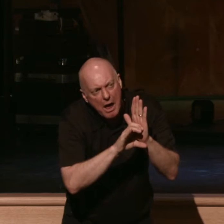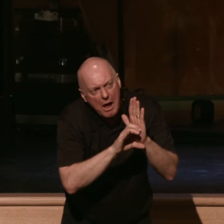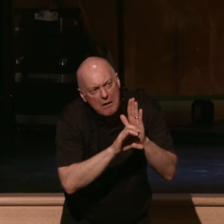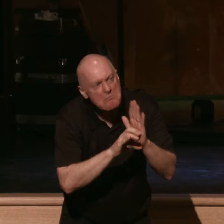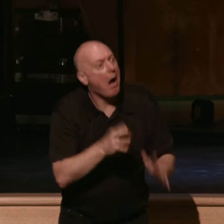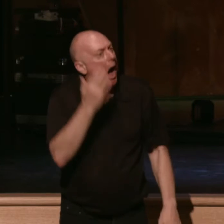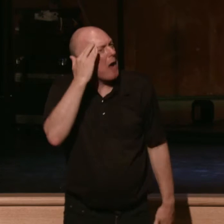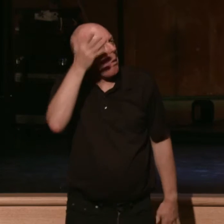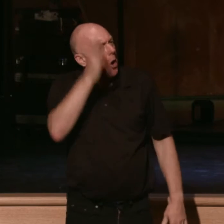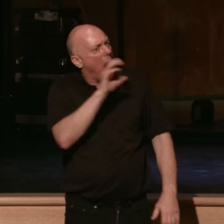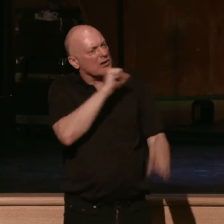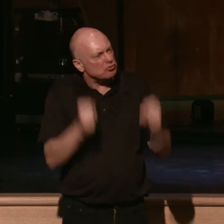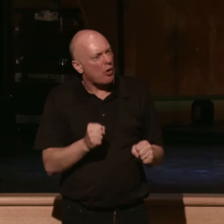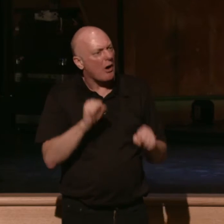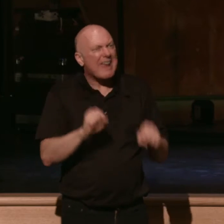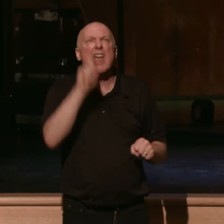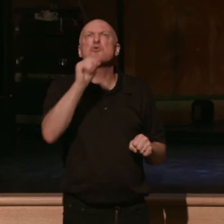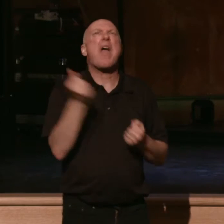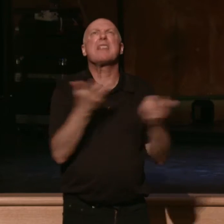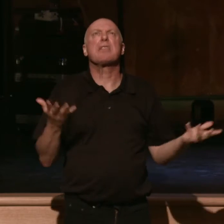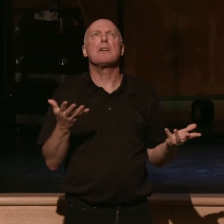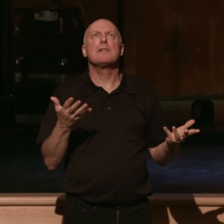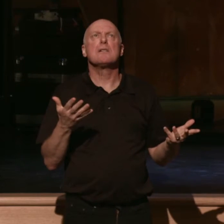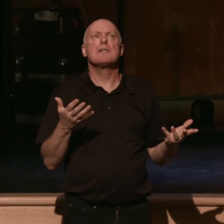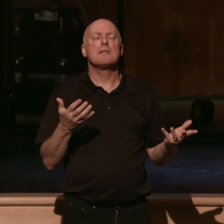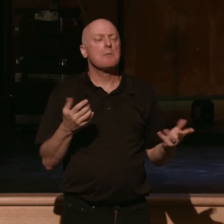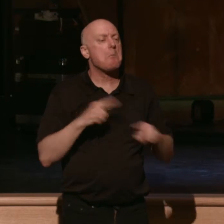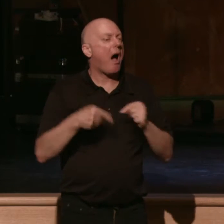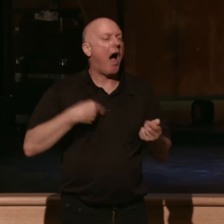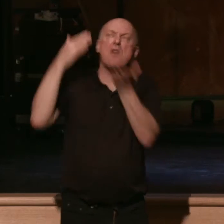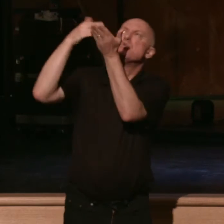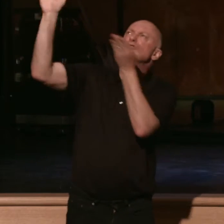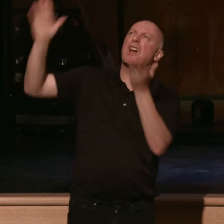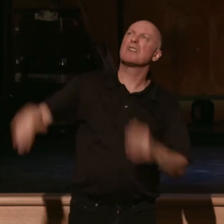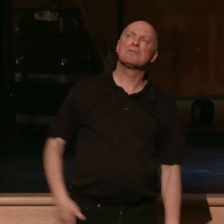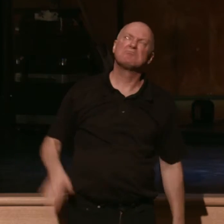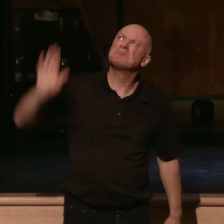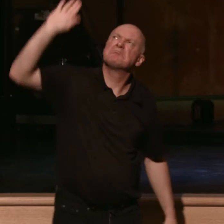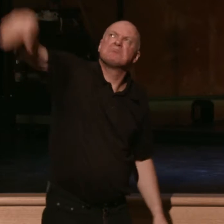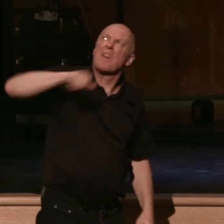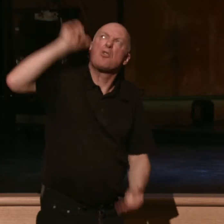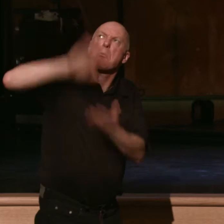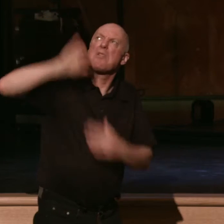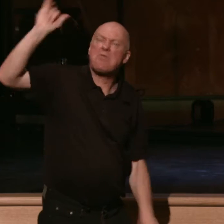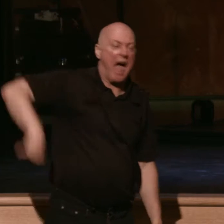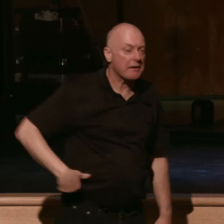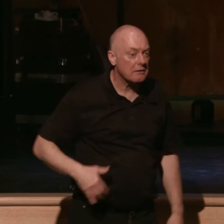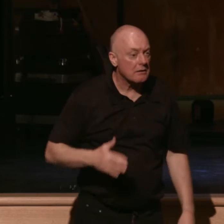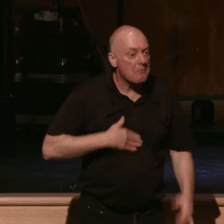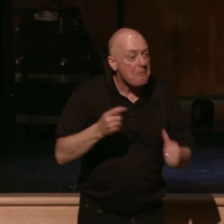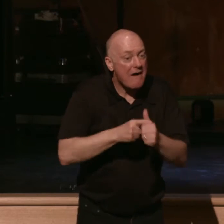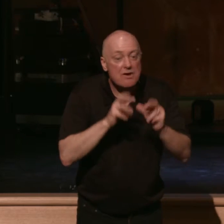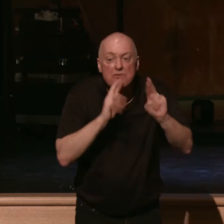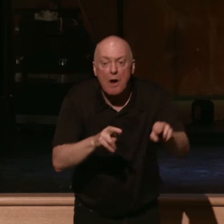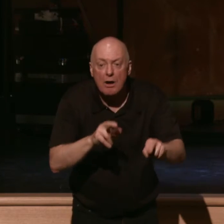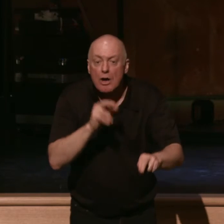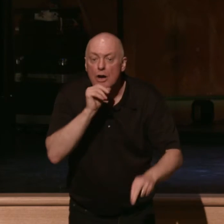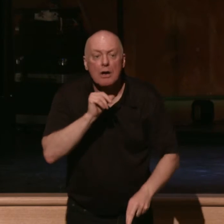and he can do anything and I'm going to reject that. I'm going to walk away from that. My first response is not to seek his strength. My first